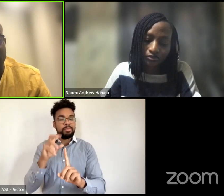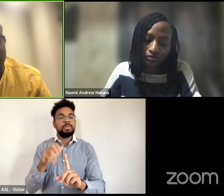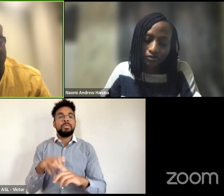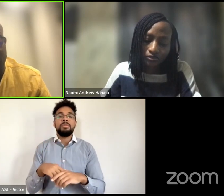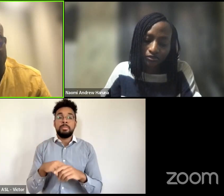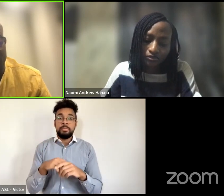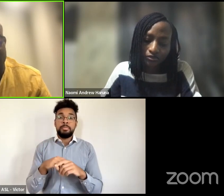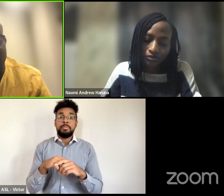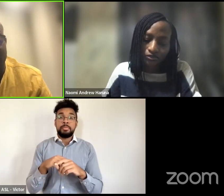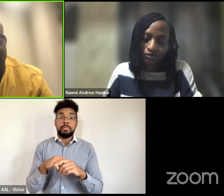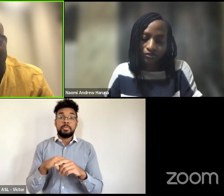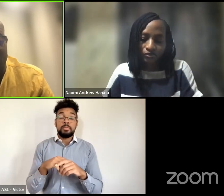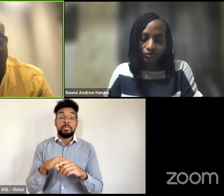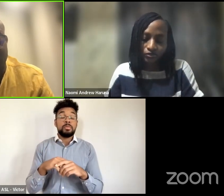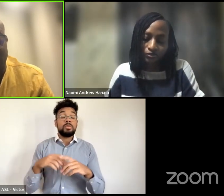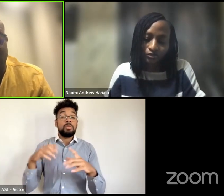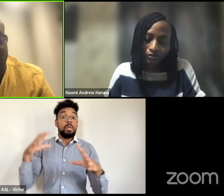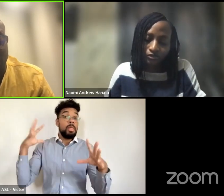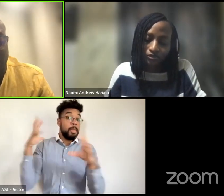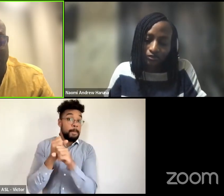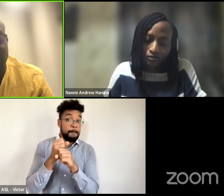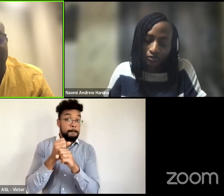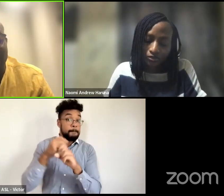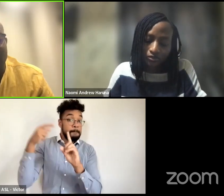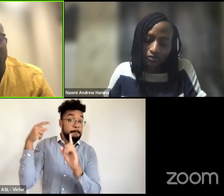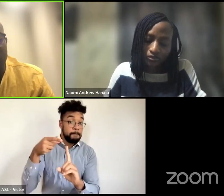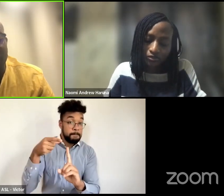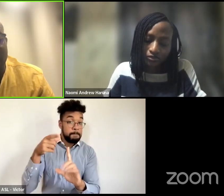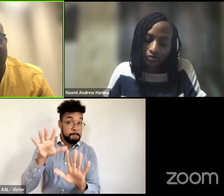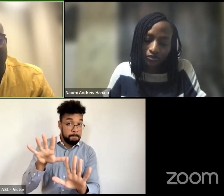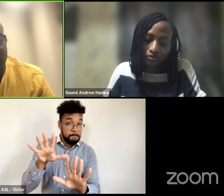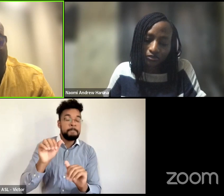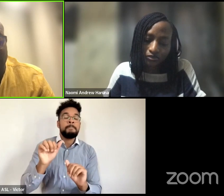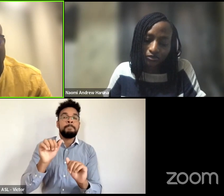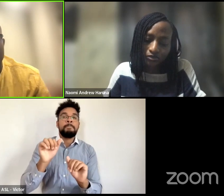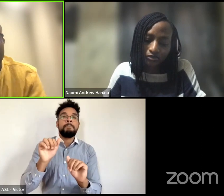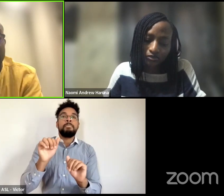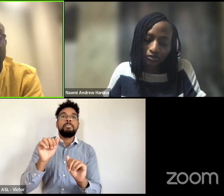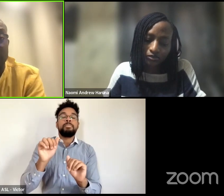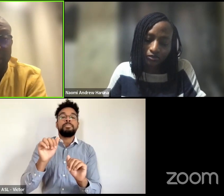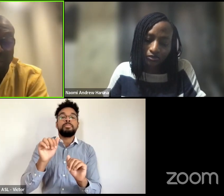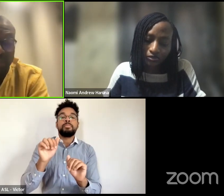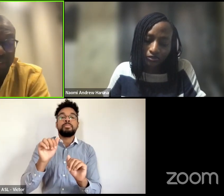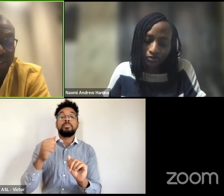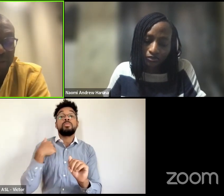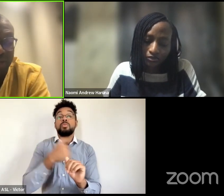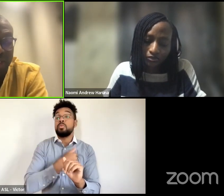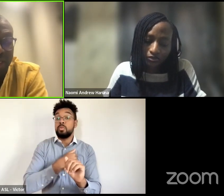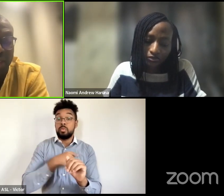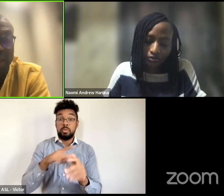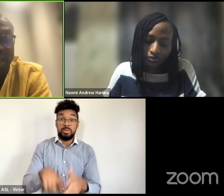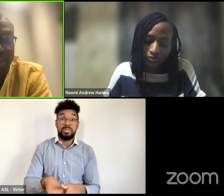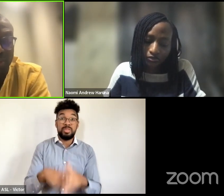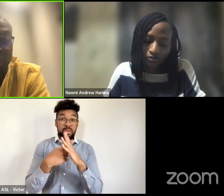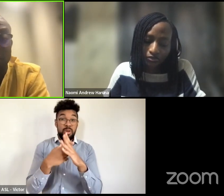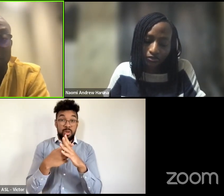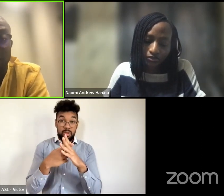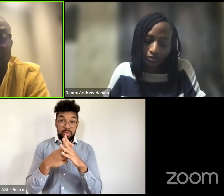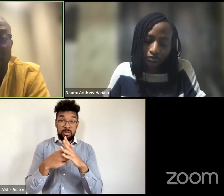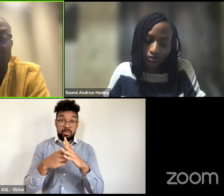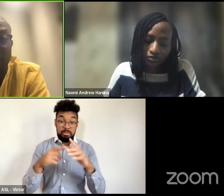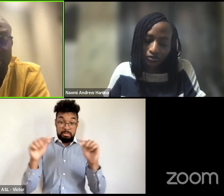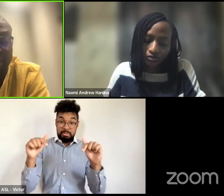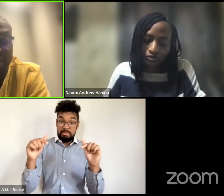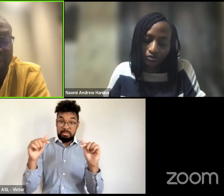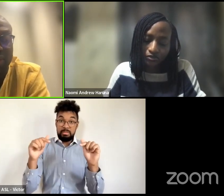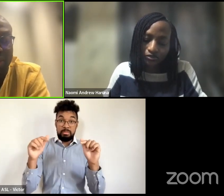um summary and i will try to do that quickly we started the entire series myself and alia kasam where